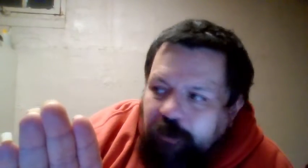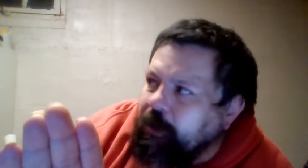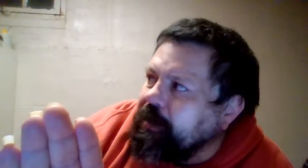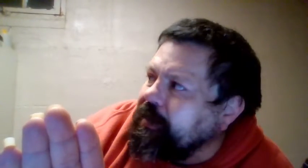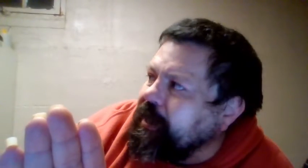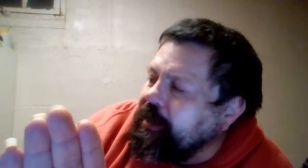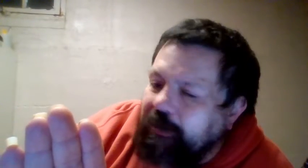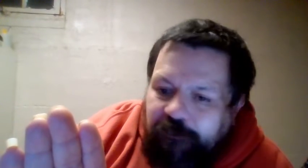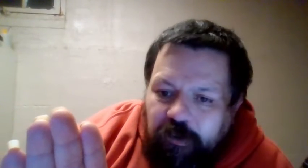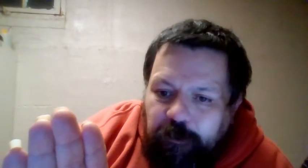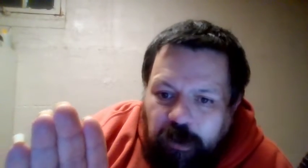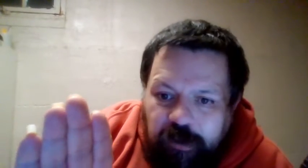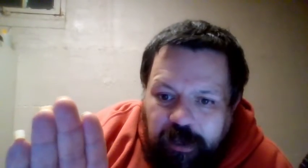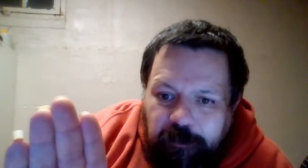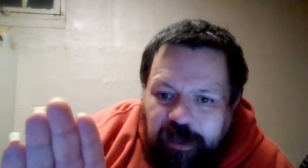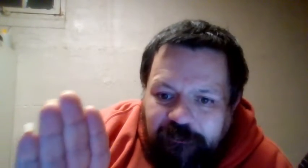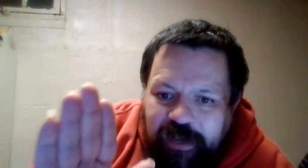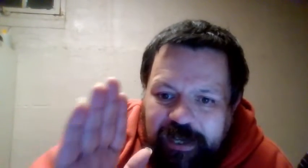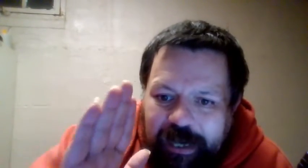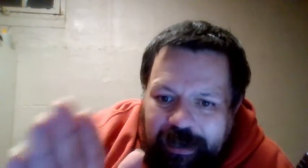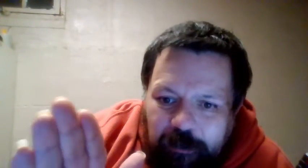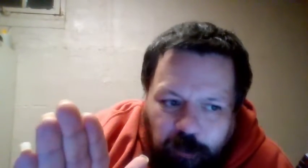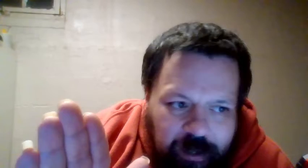first part of the name of the event, anyway.